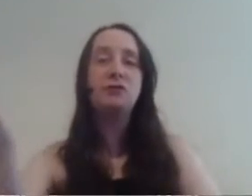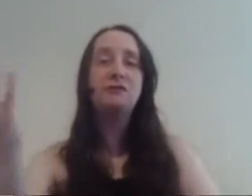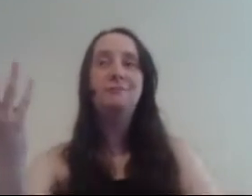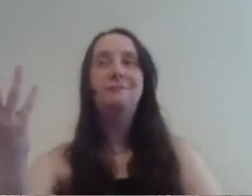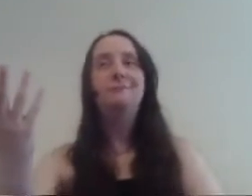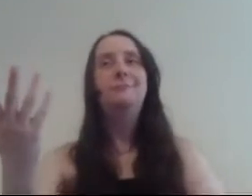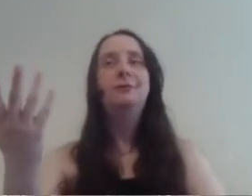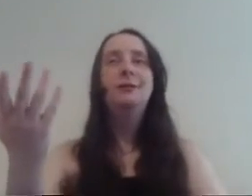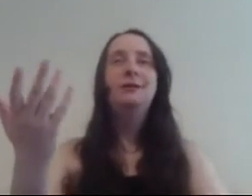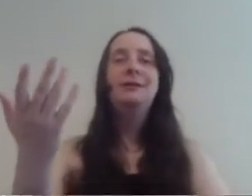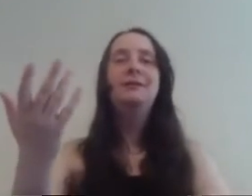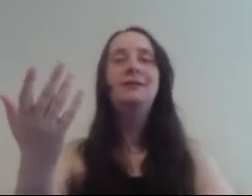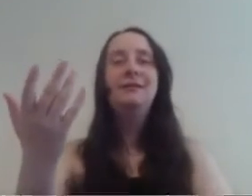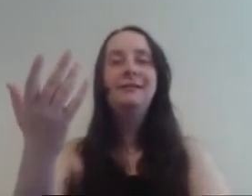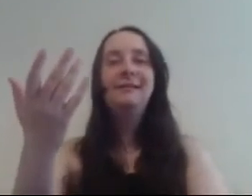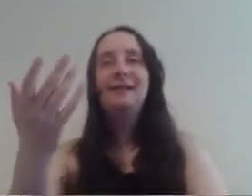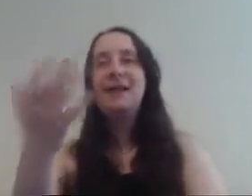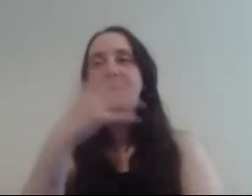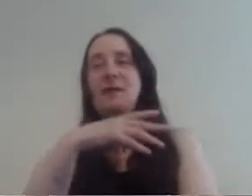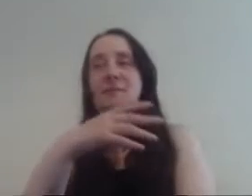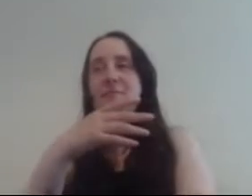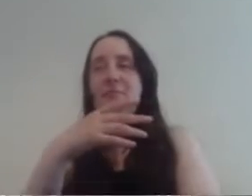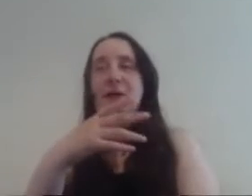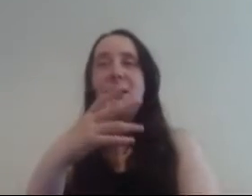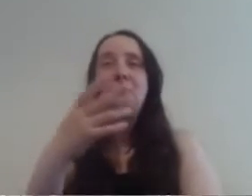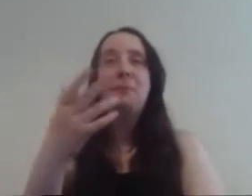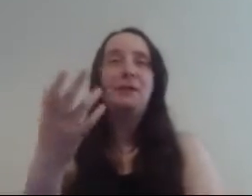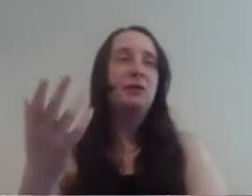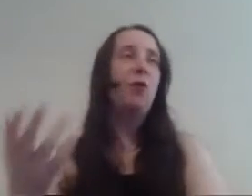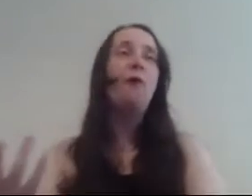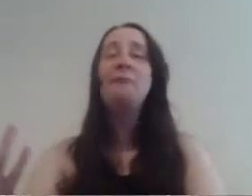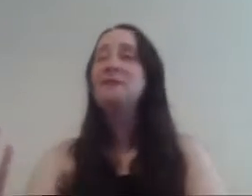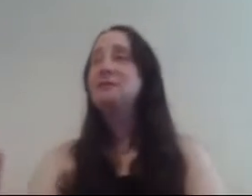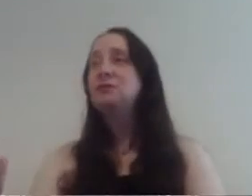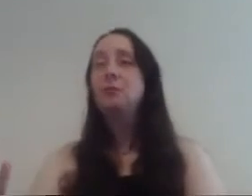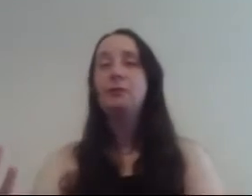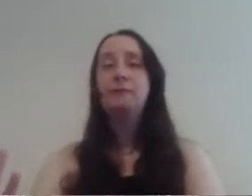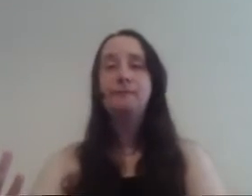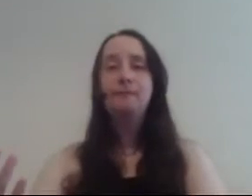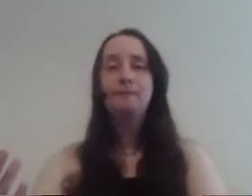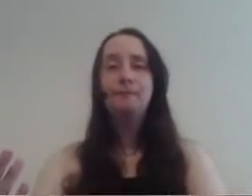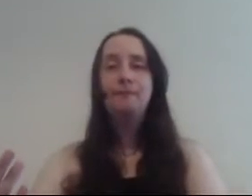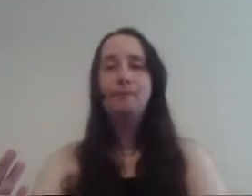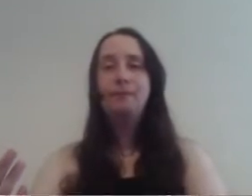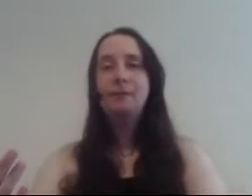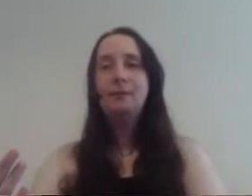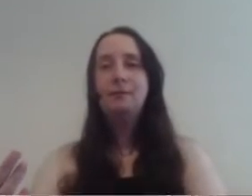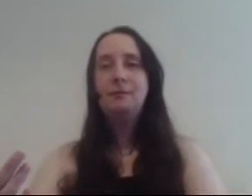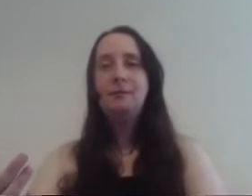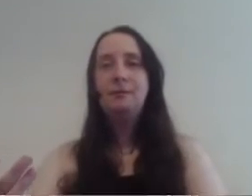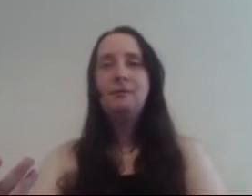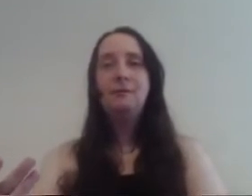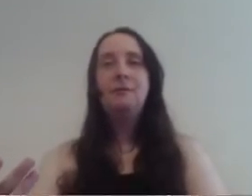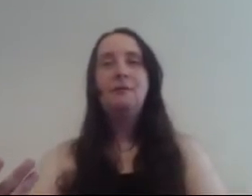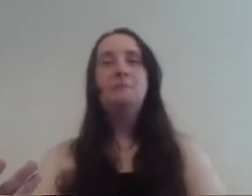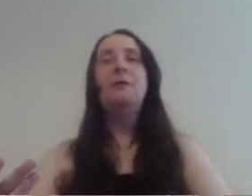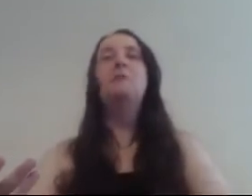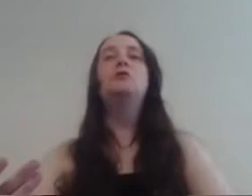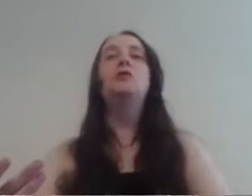gave him it but that ended up being like cough medicine or something so then we saw